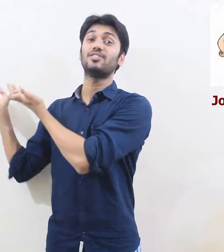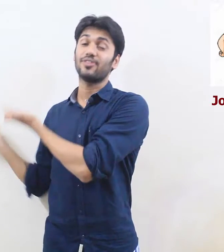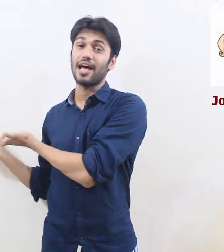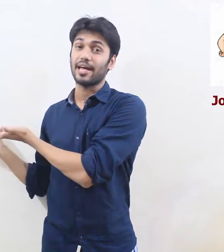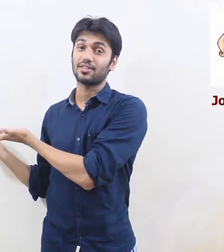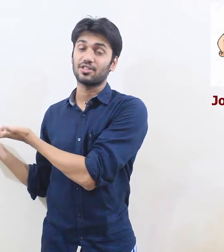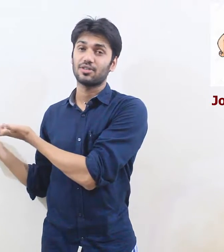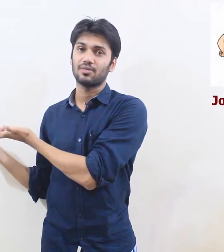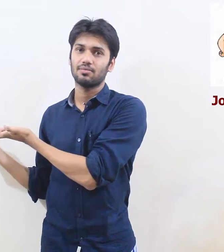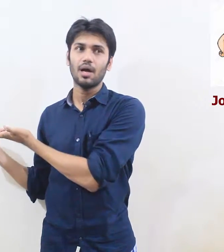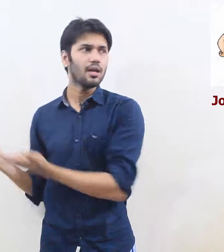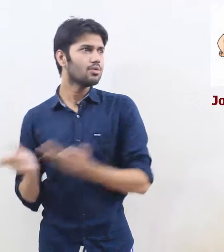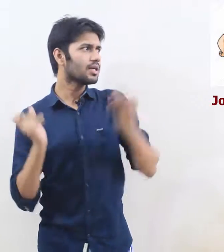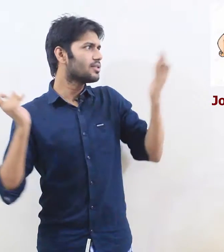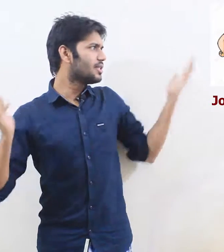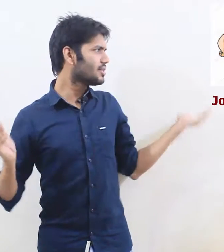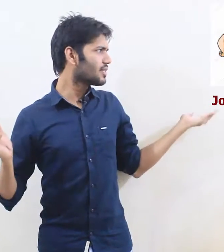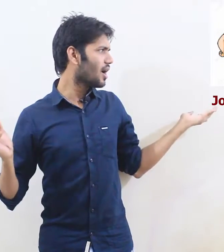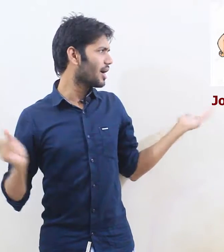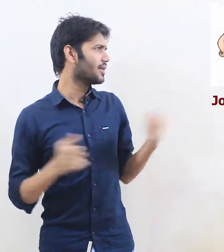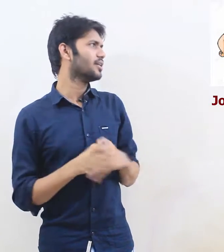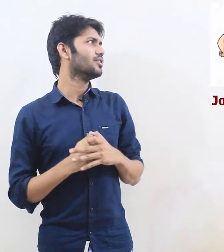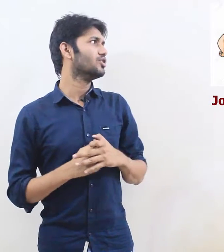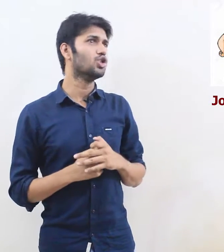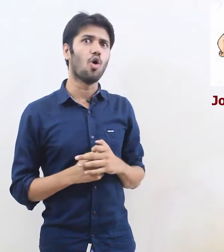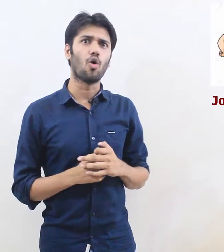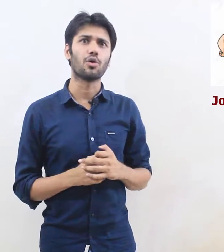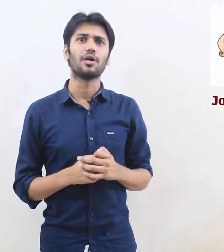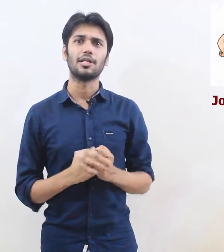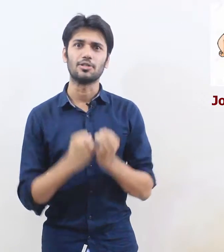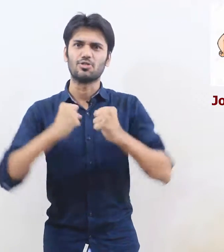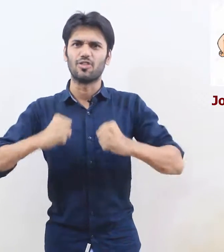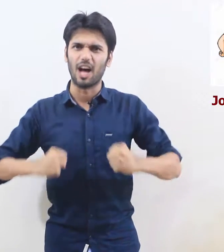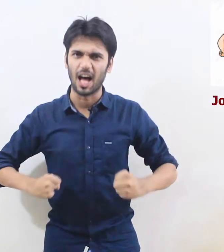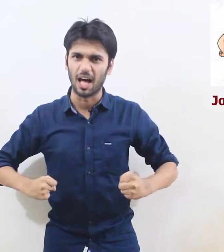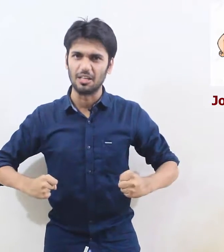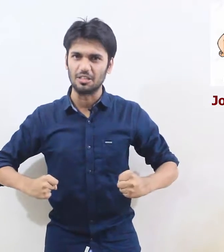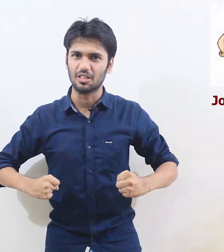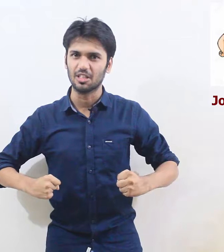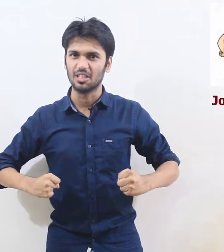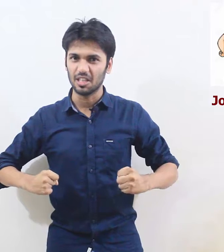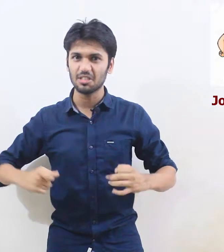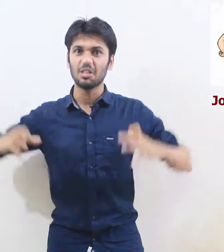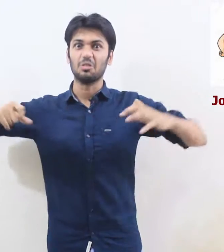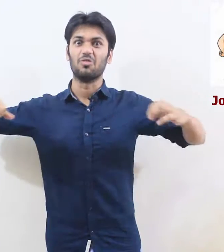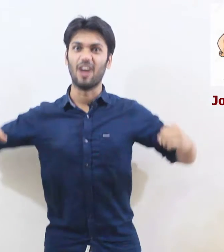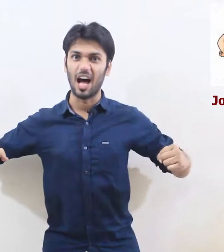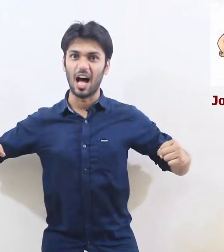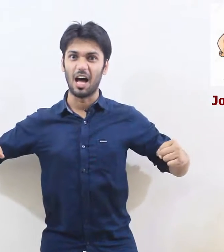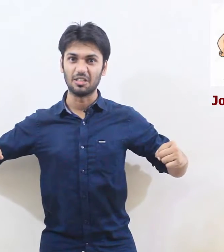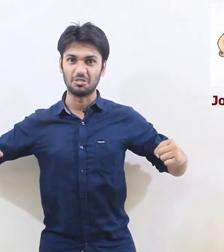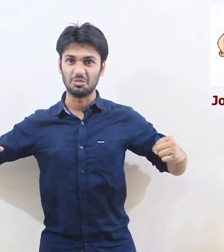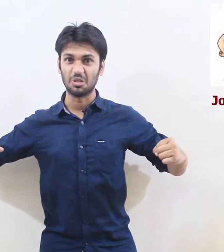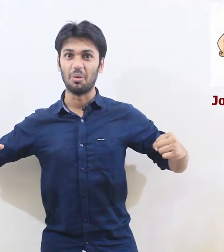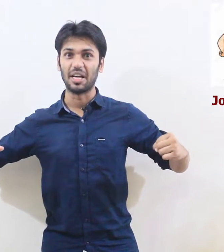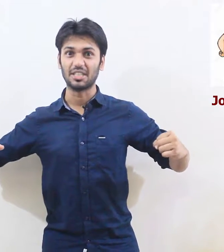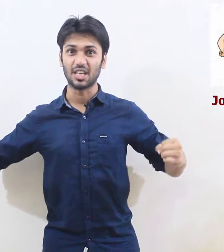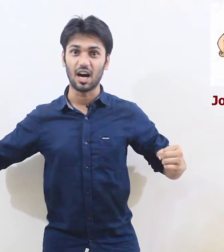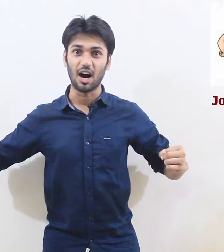fat and look at this guy John is bad yes bad oh my god